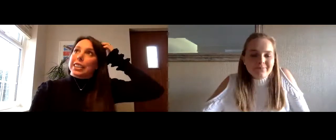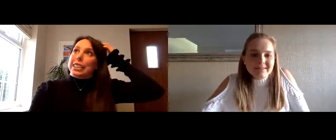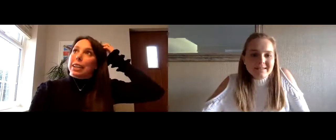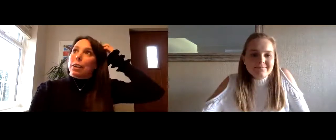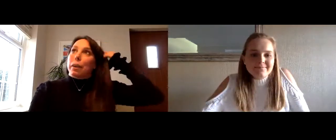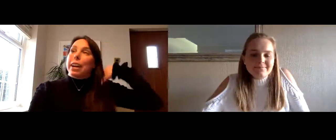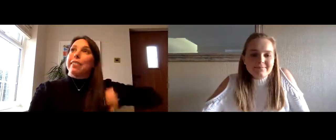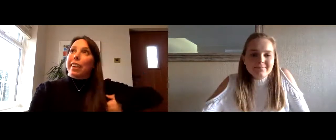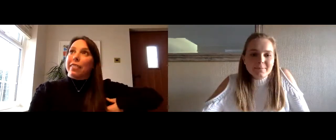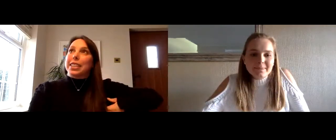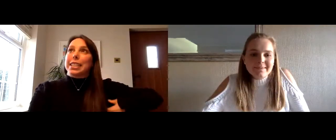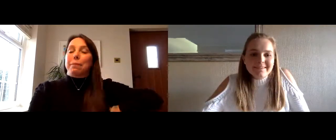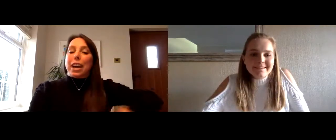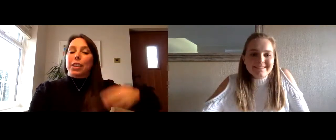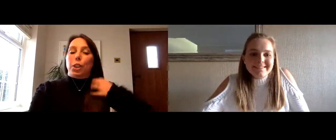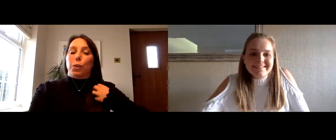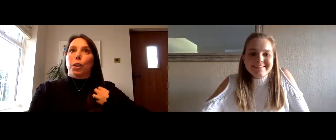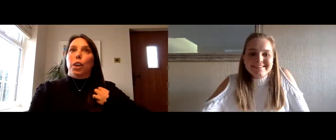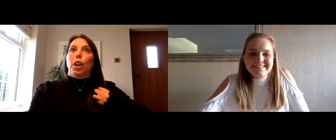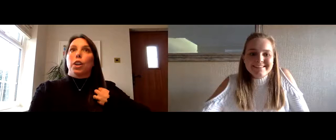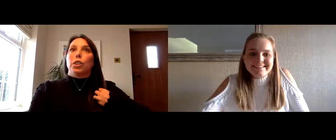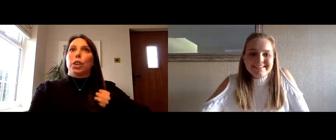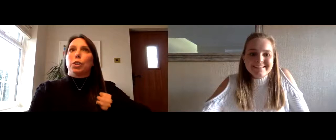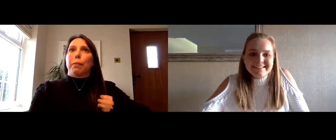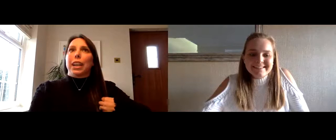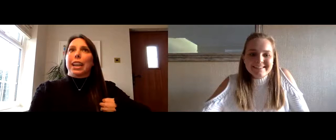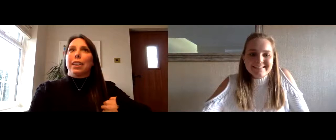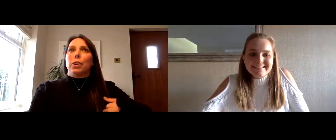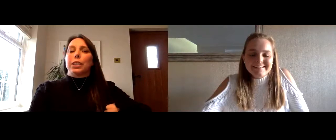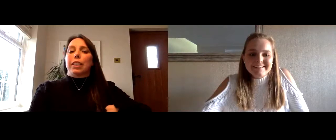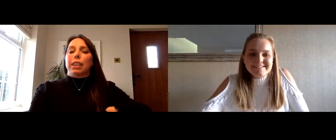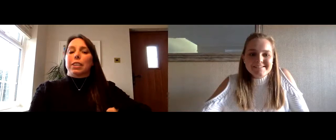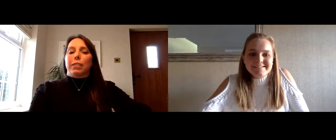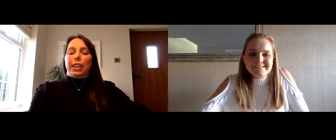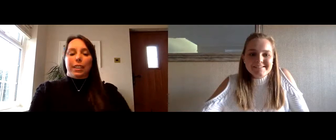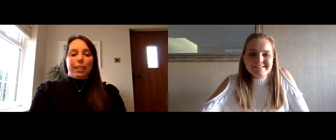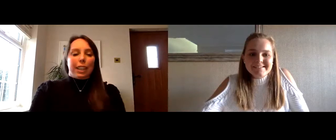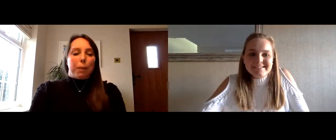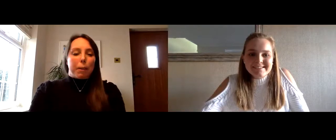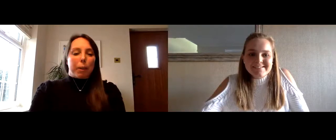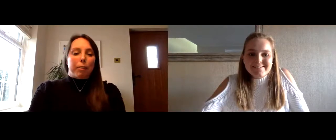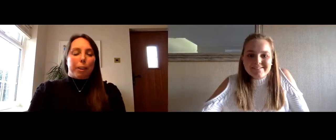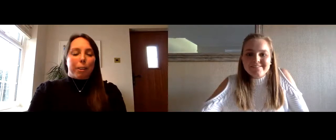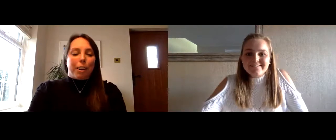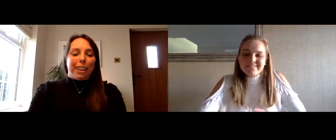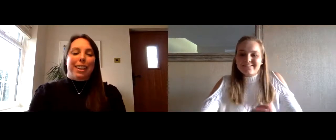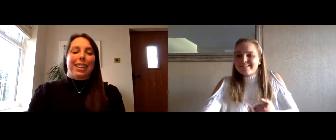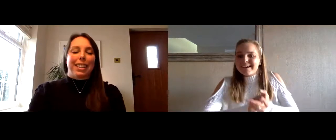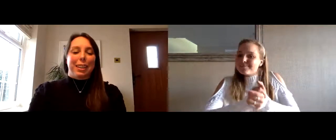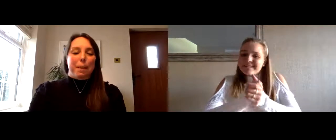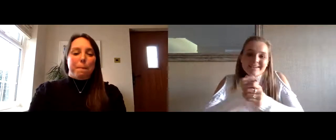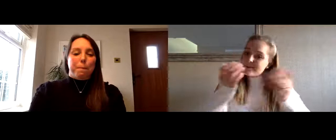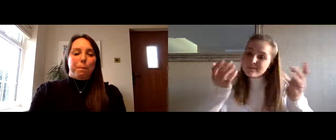five artistic women five artistic men two two trampoline or was it three trampoline that's maybe where i've got it wrong